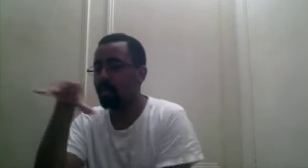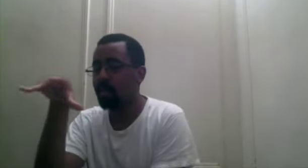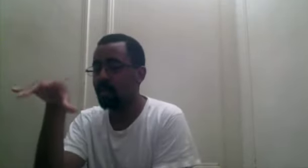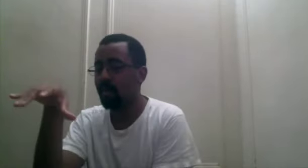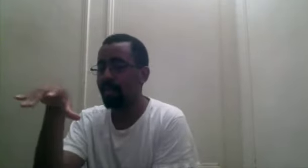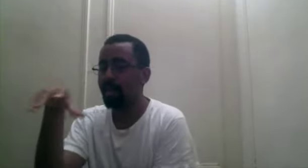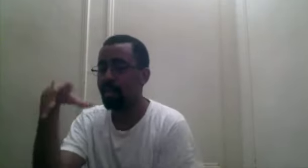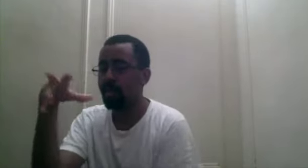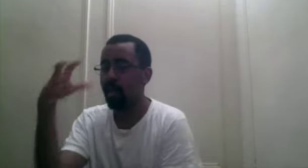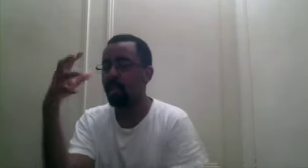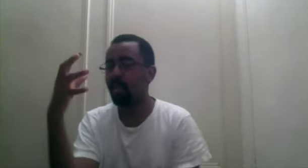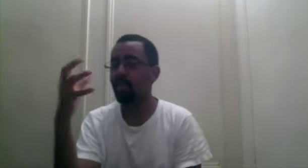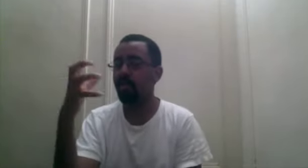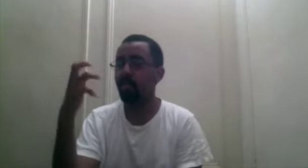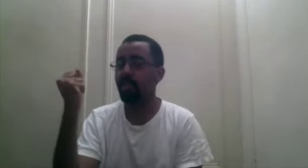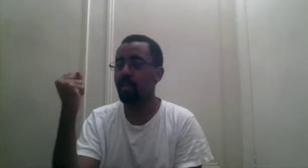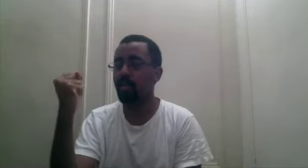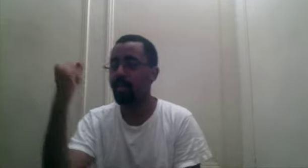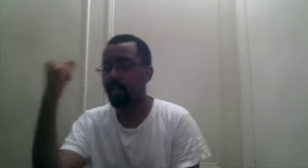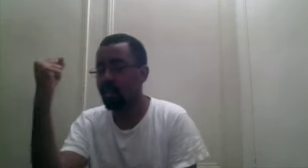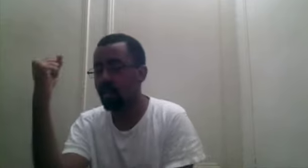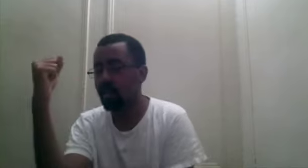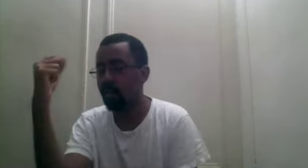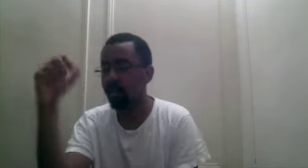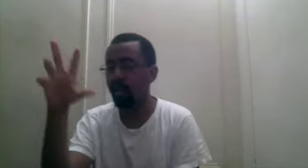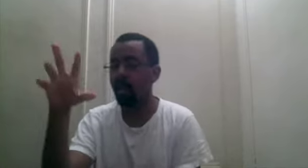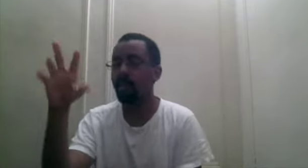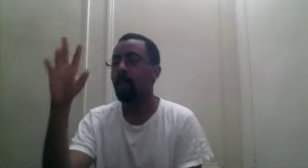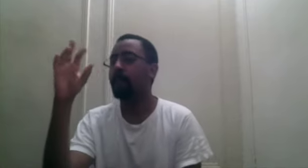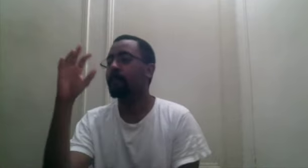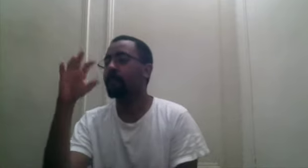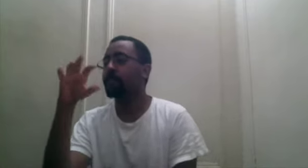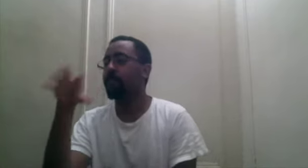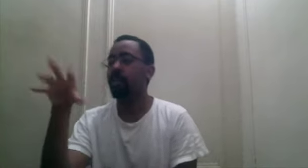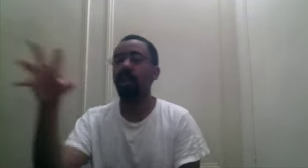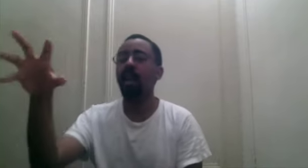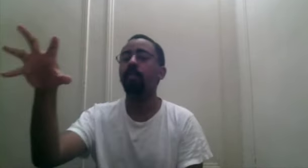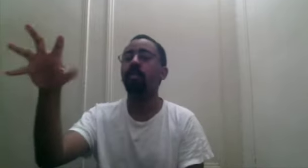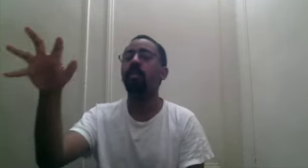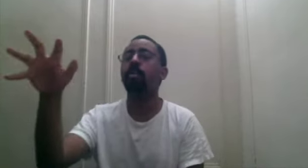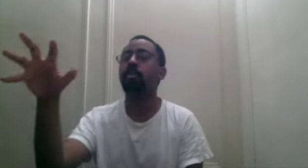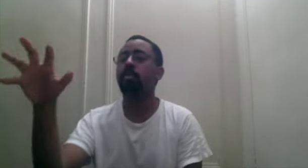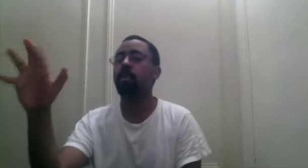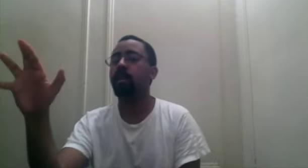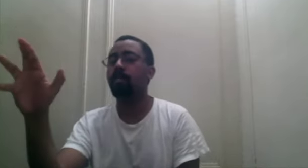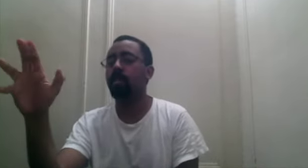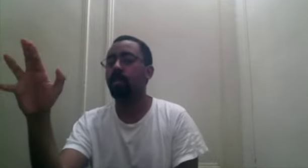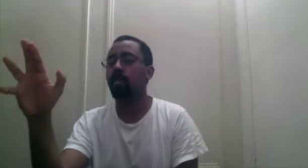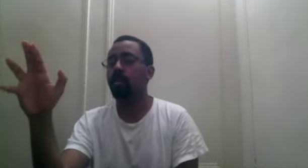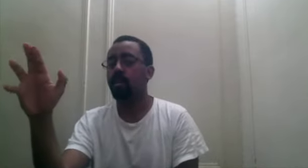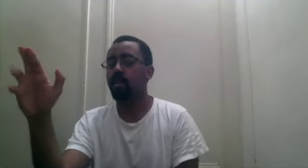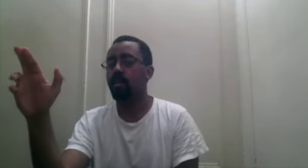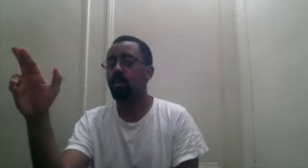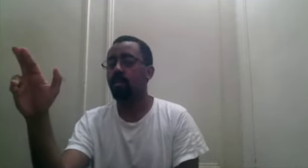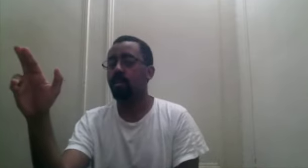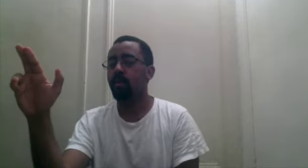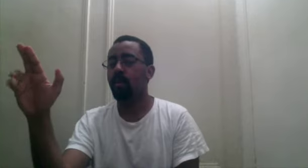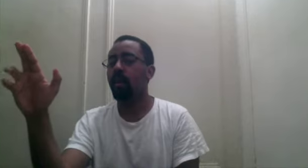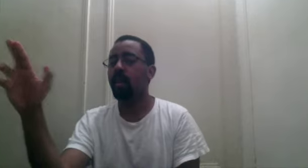One Piece, you can't literally crush someone's skull in your hand. But he's like, I don't need you to tell me what Ace